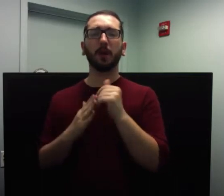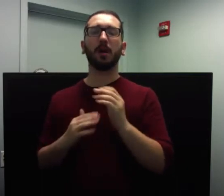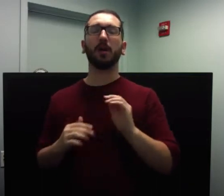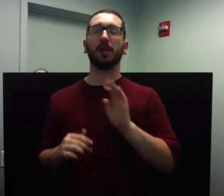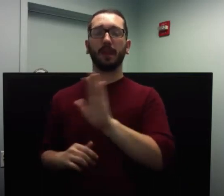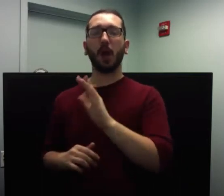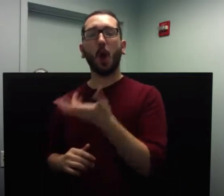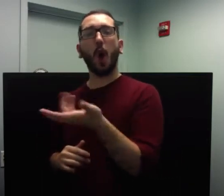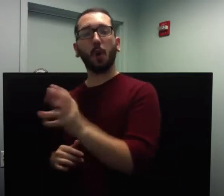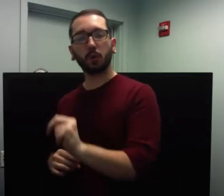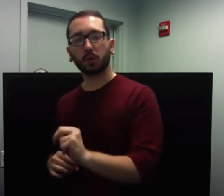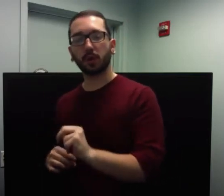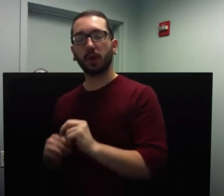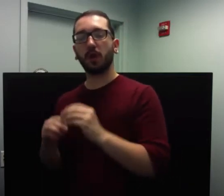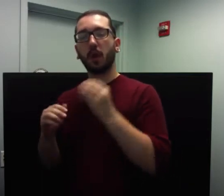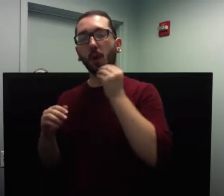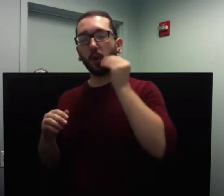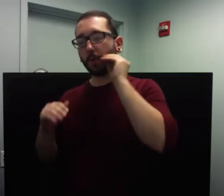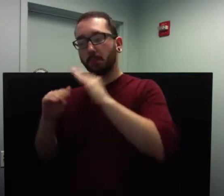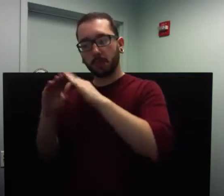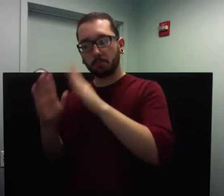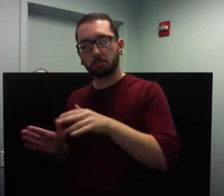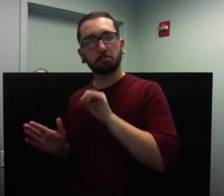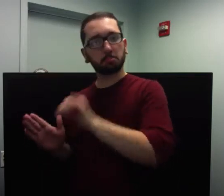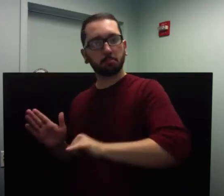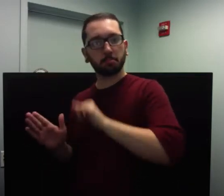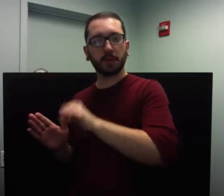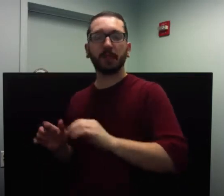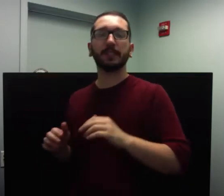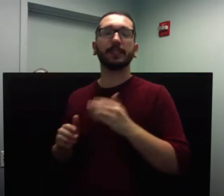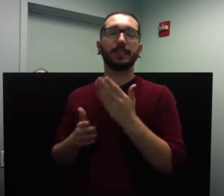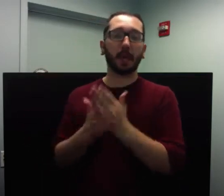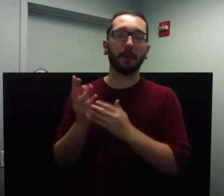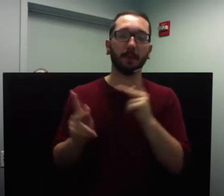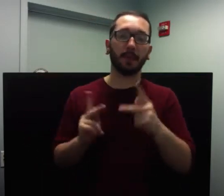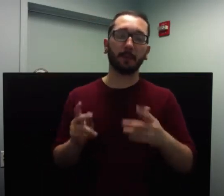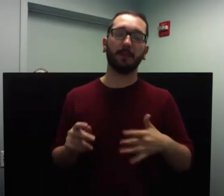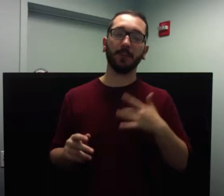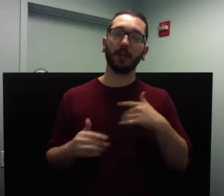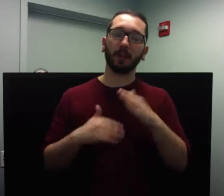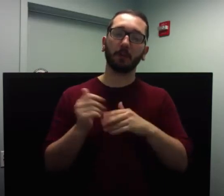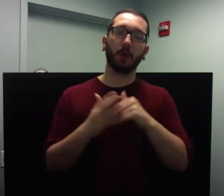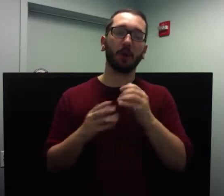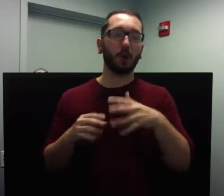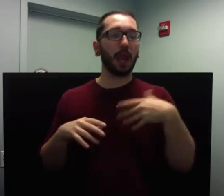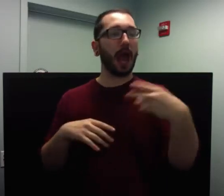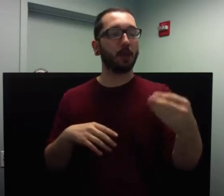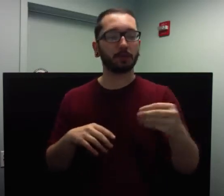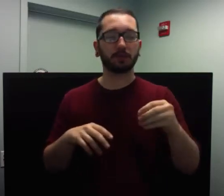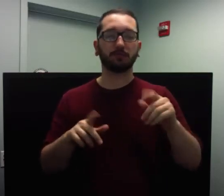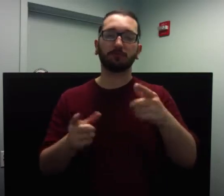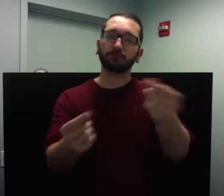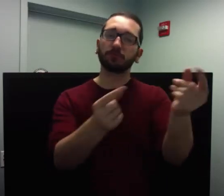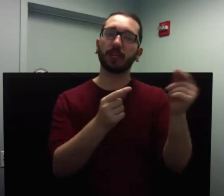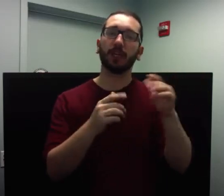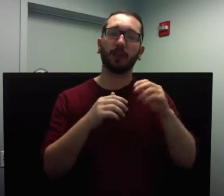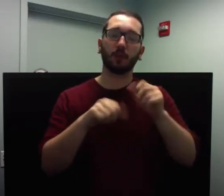Others venture out into the world, into the workplace. And others still seem to make the whole world their home.